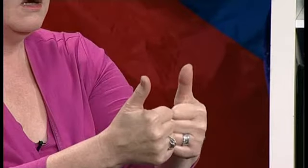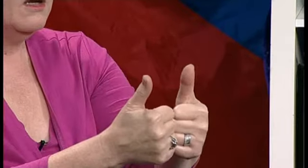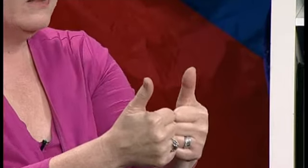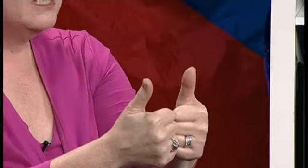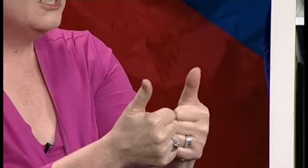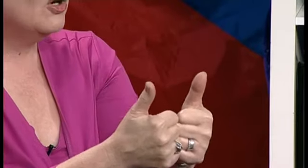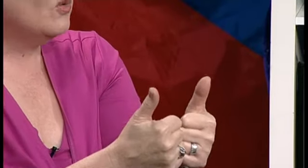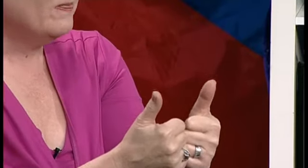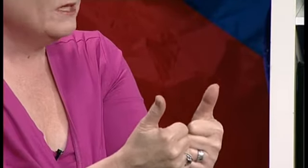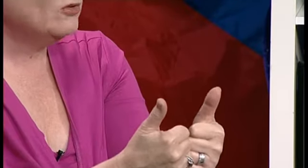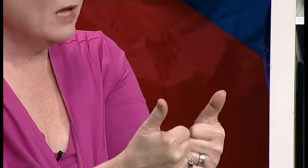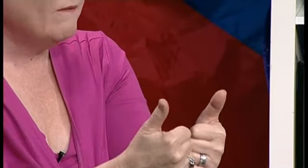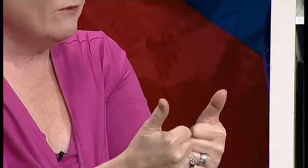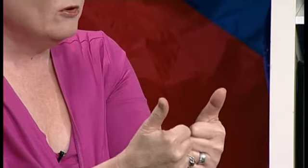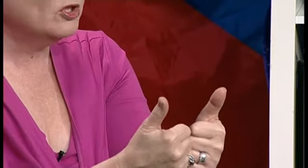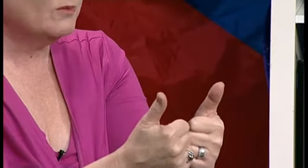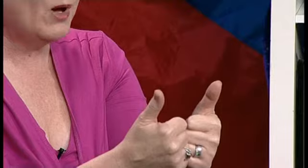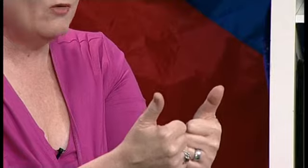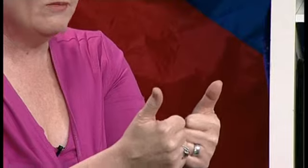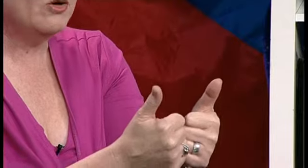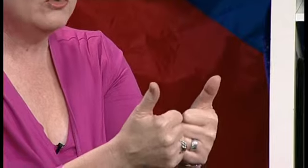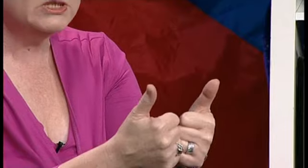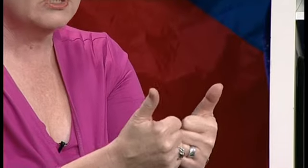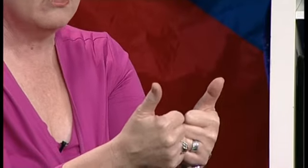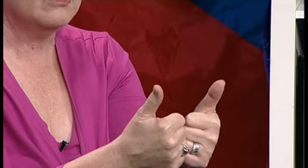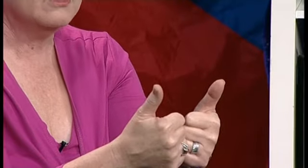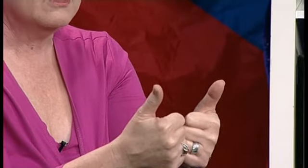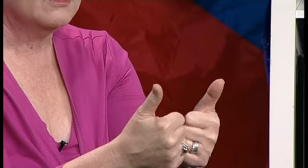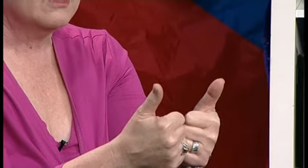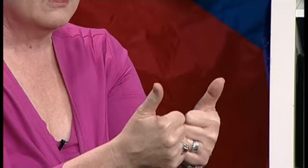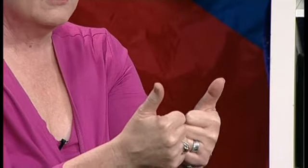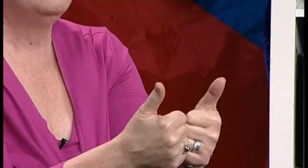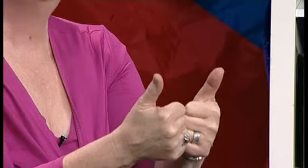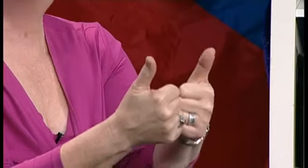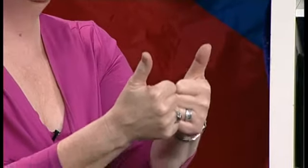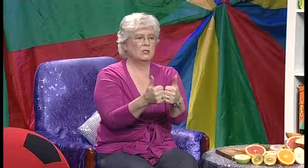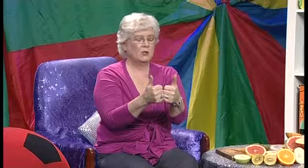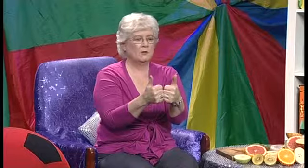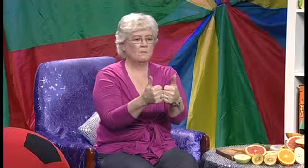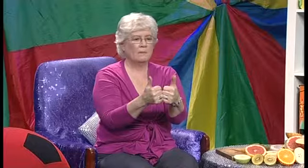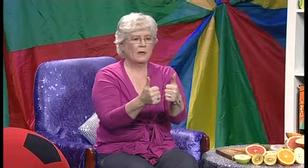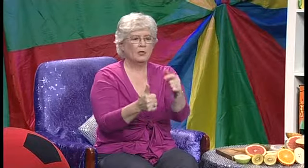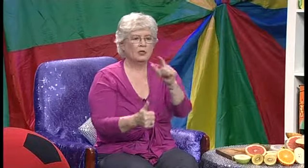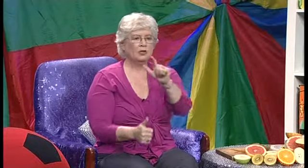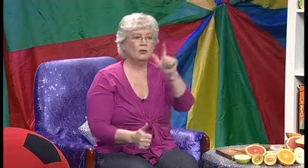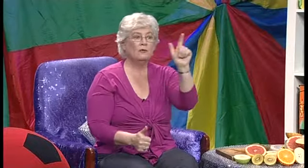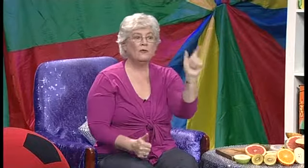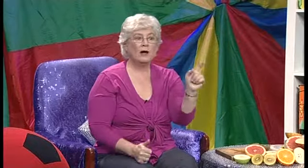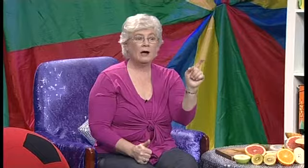They didn't know what they should have first, the poem or the song? The song. The song. Shoo fly,